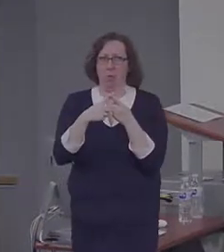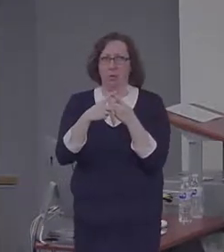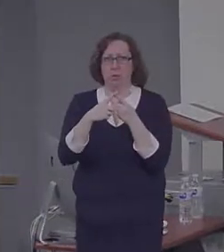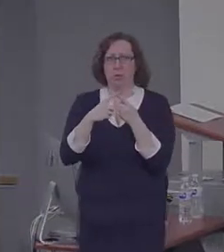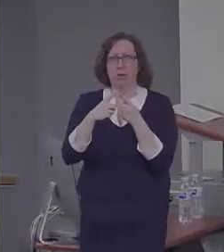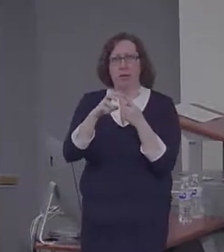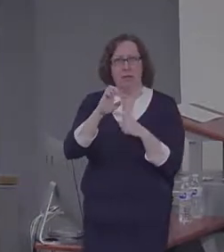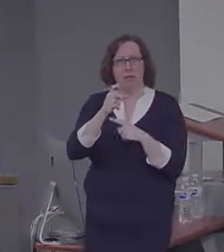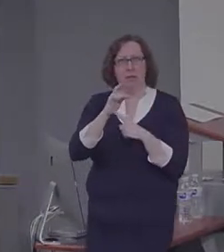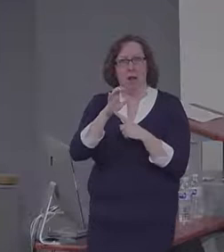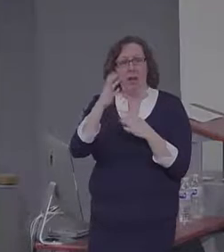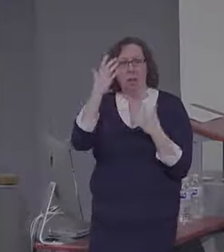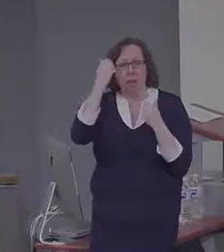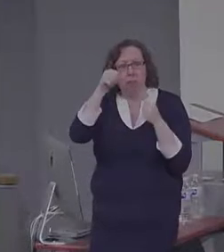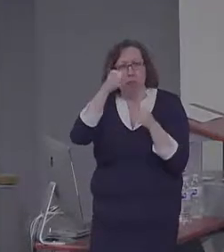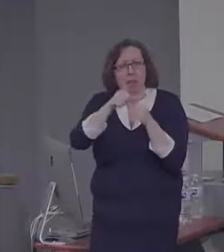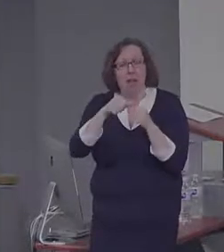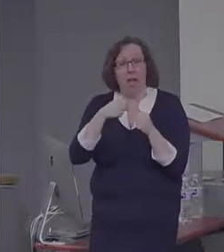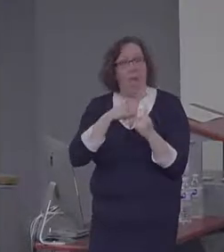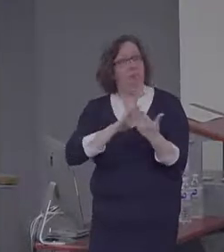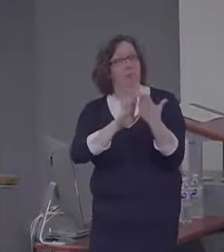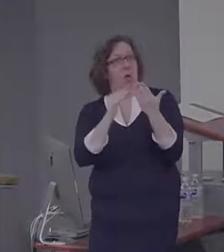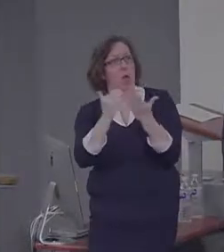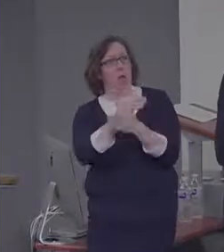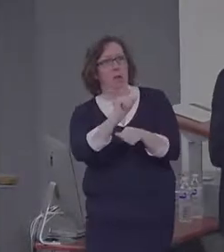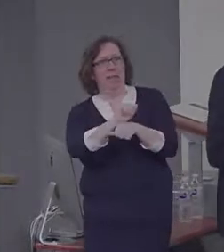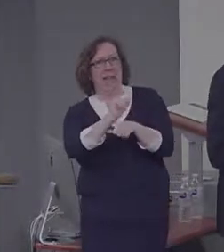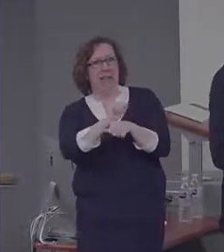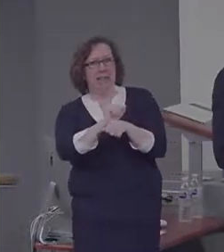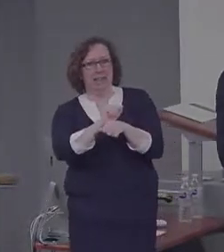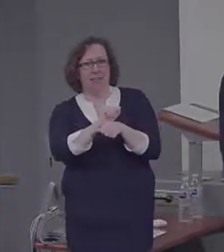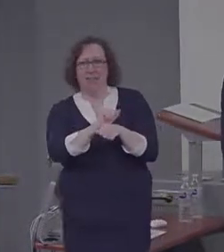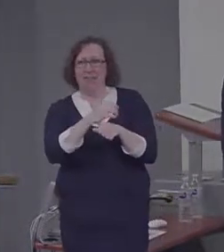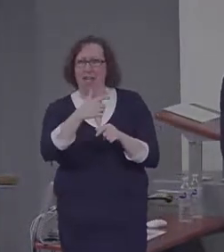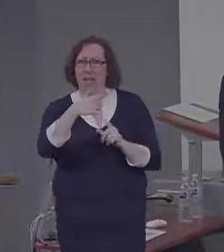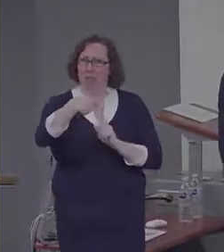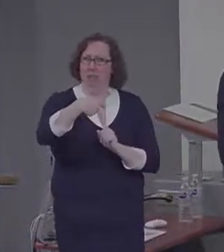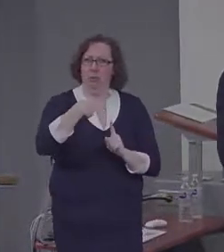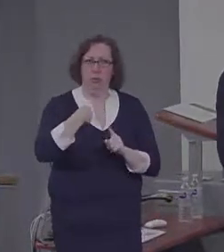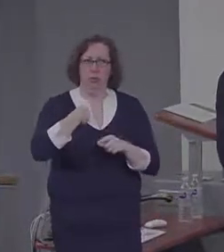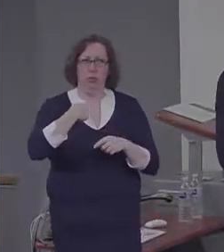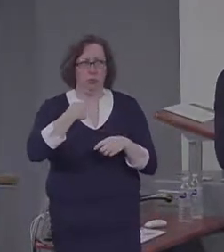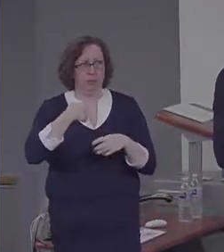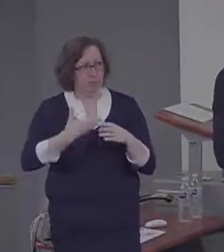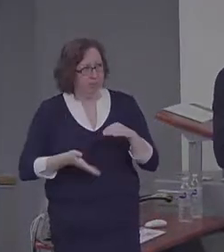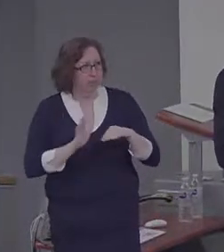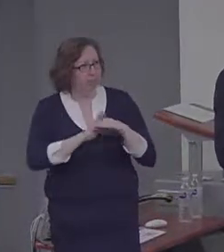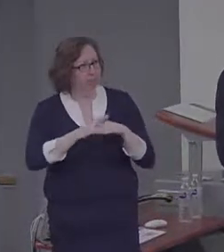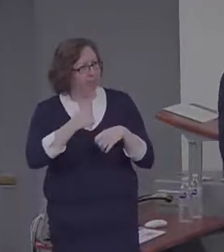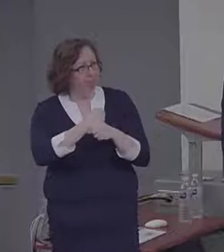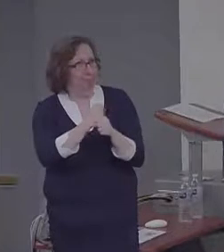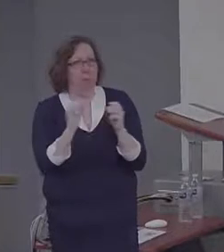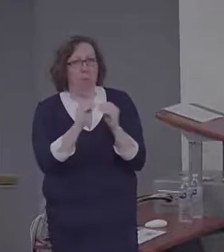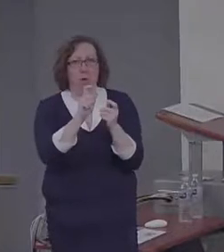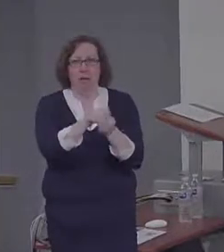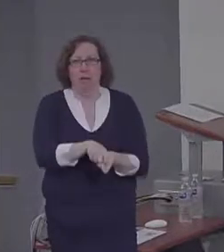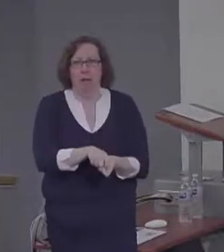on generating episodic detail. And we think that this increased focus impacts performance on later